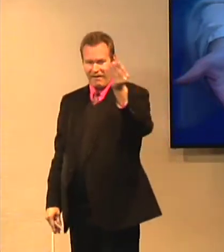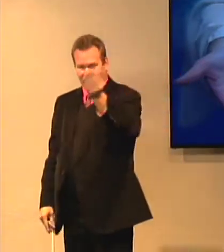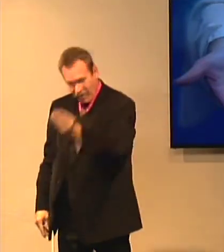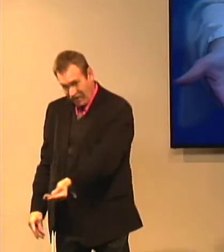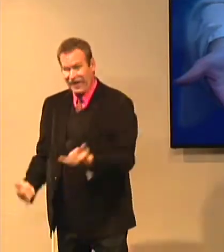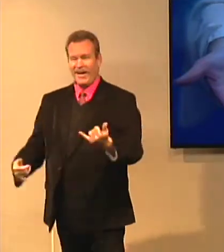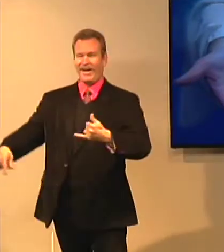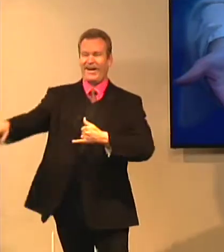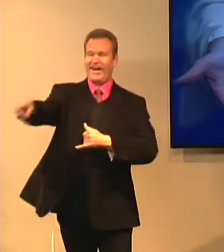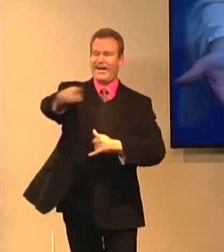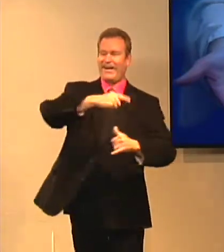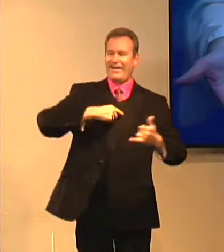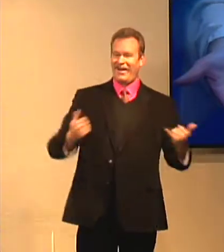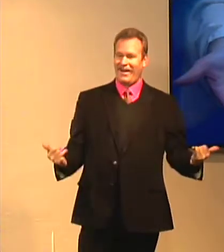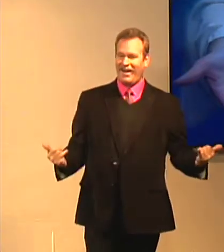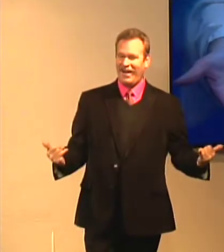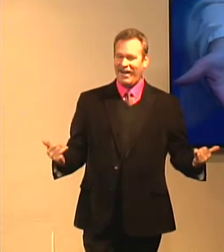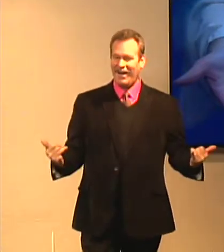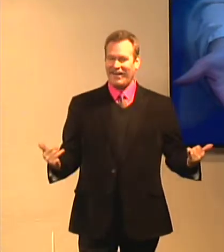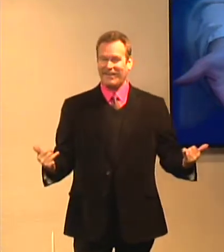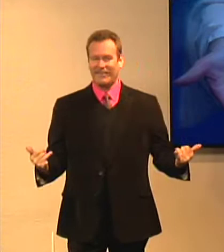Jesus Christ is the same and now you are here today.